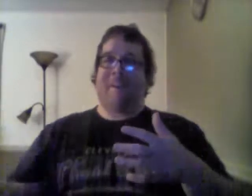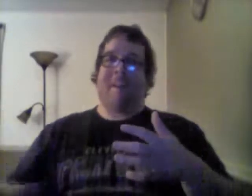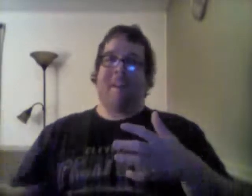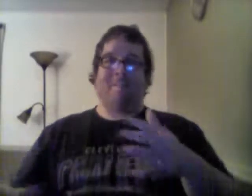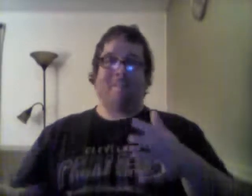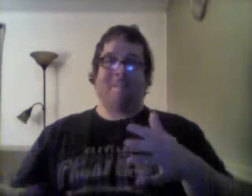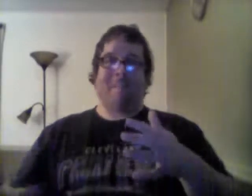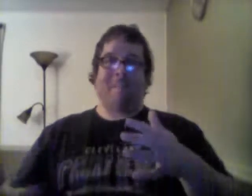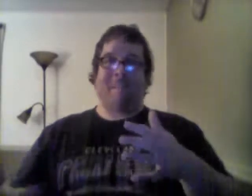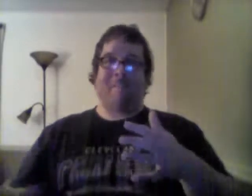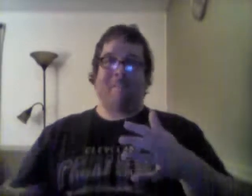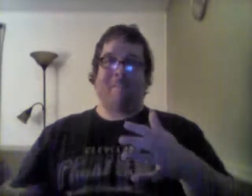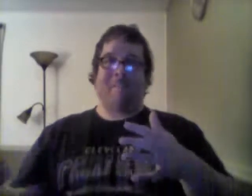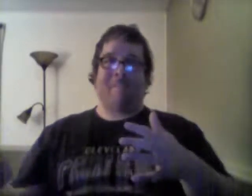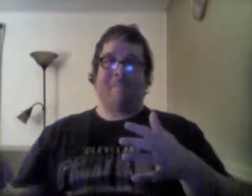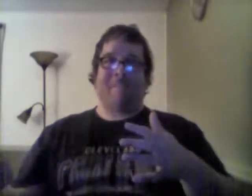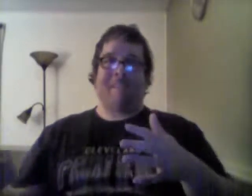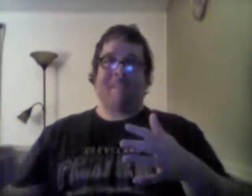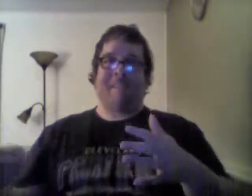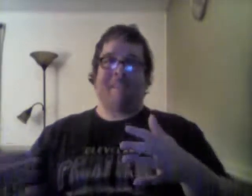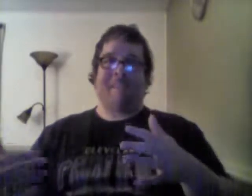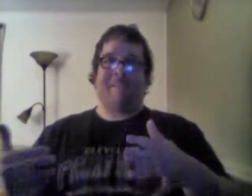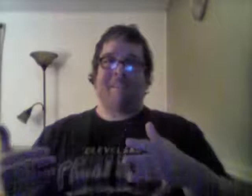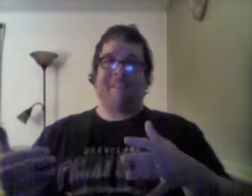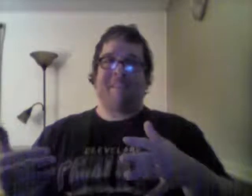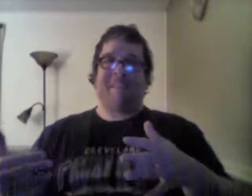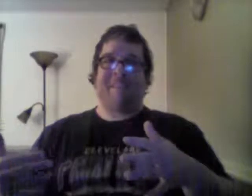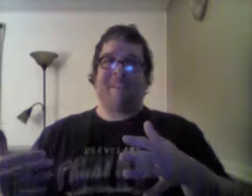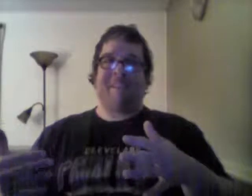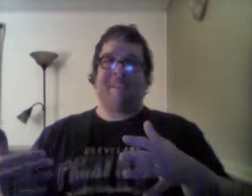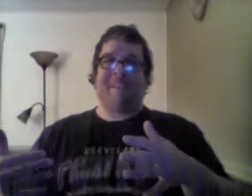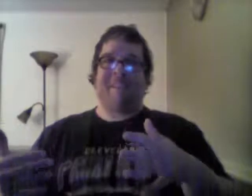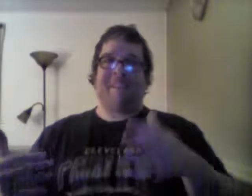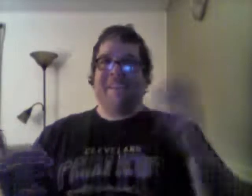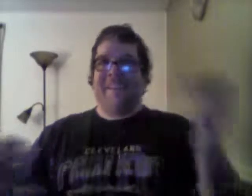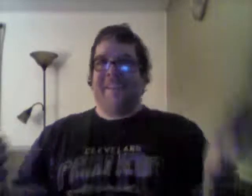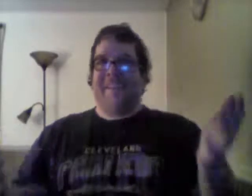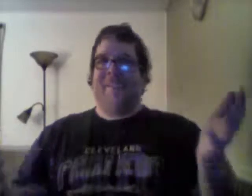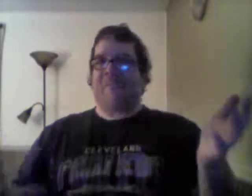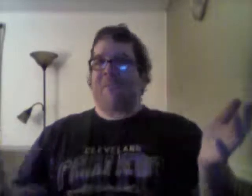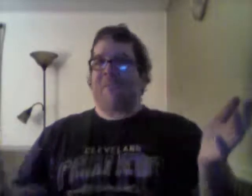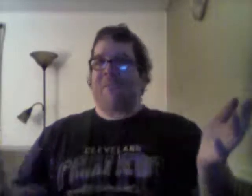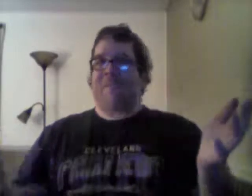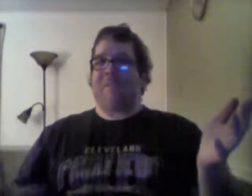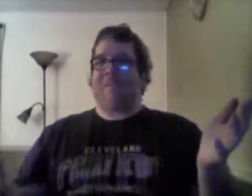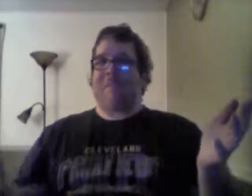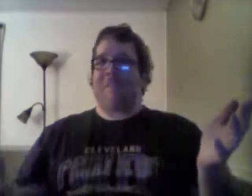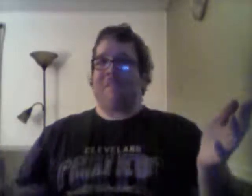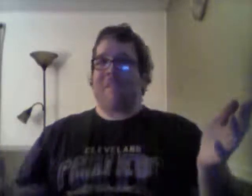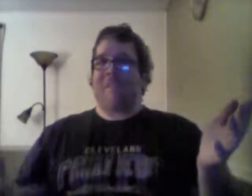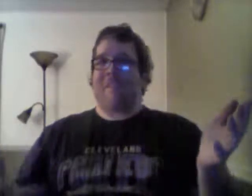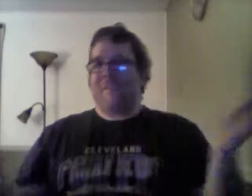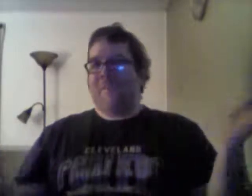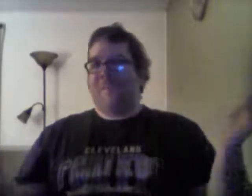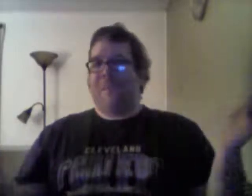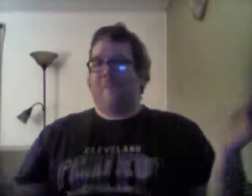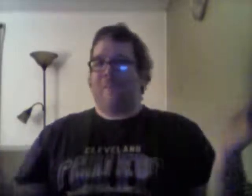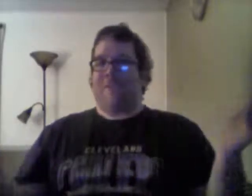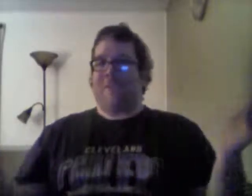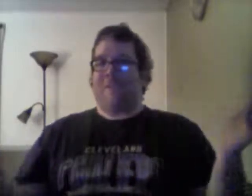one guy is deeper religious and says, you don't think this is a good idea. And of course, you know where this is going to fucking go. I'm pretty sure you know